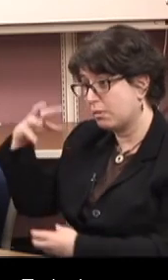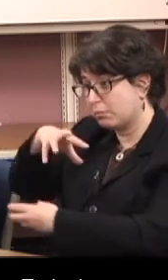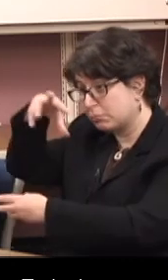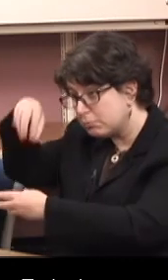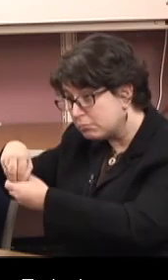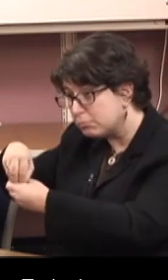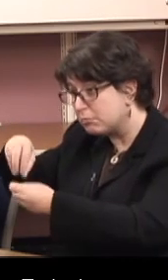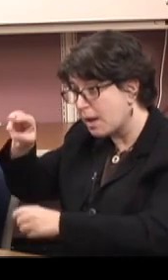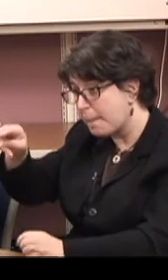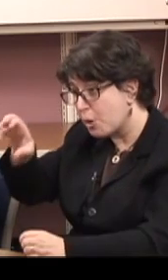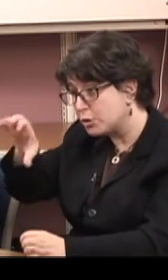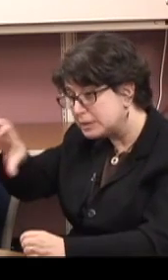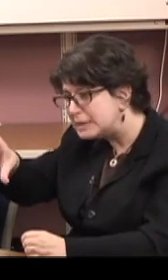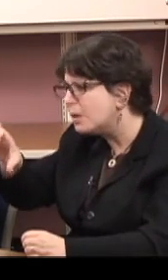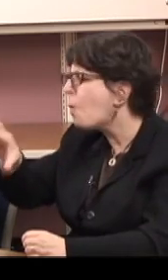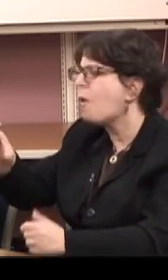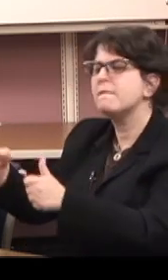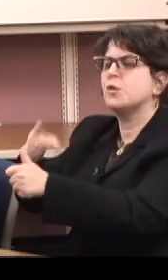is this your first time?